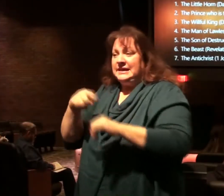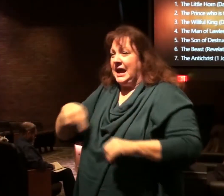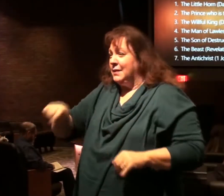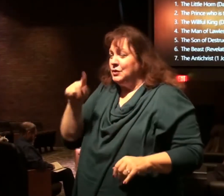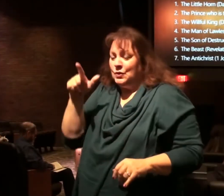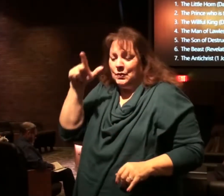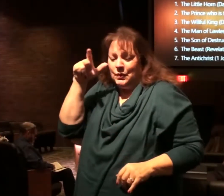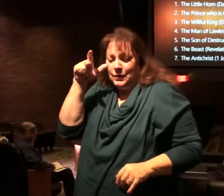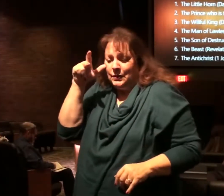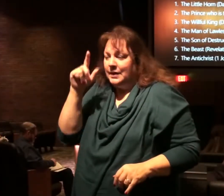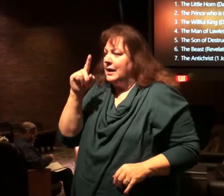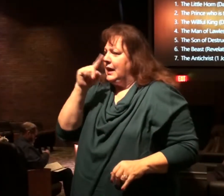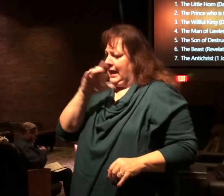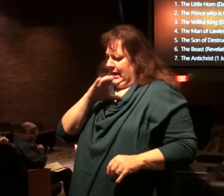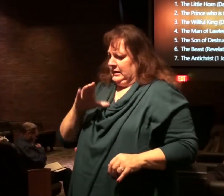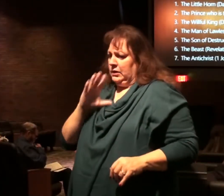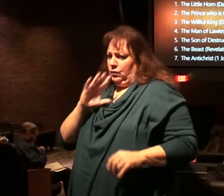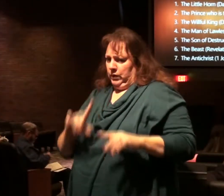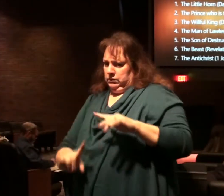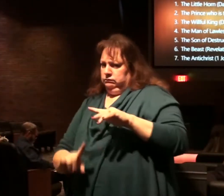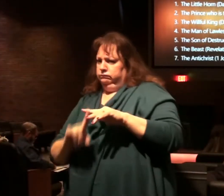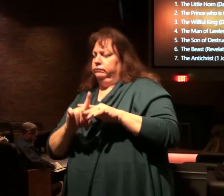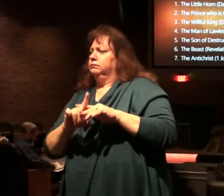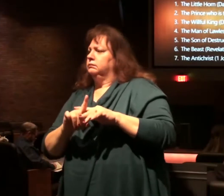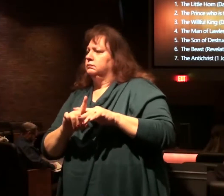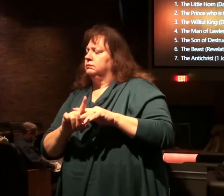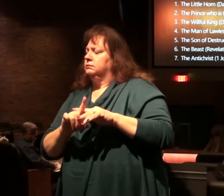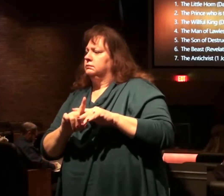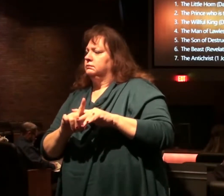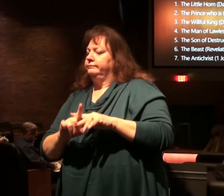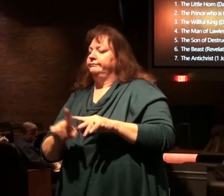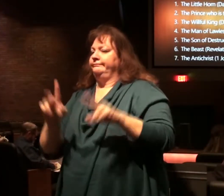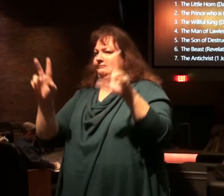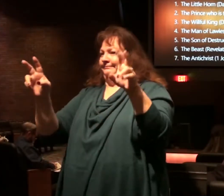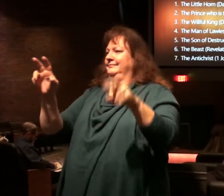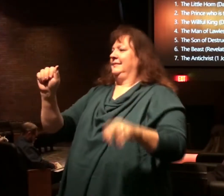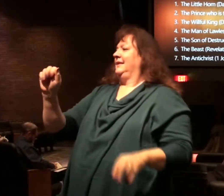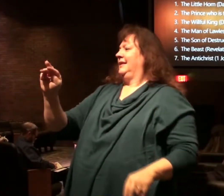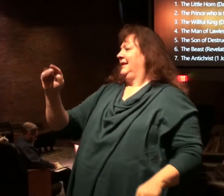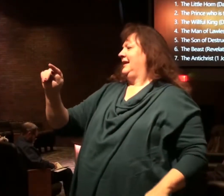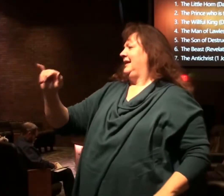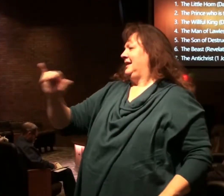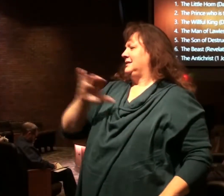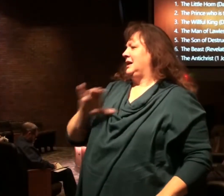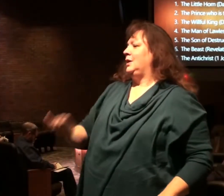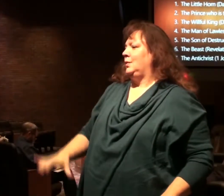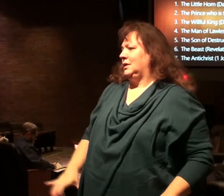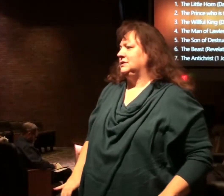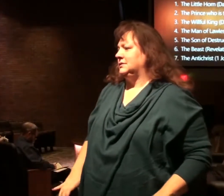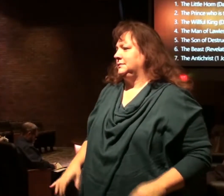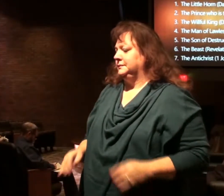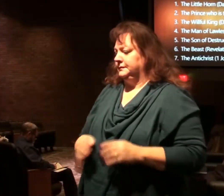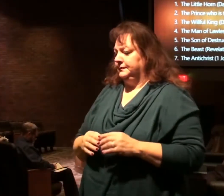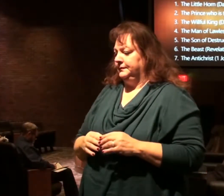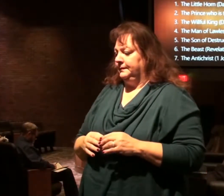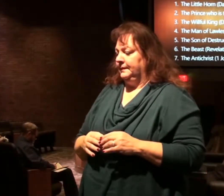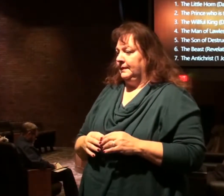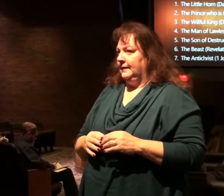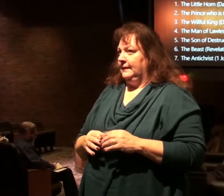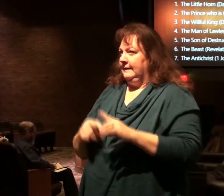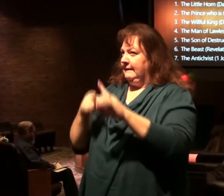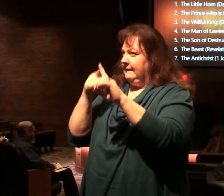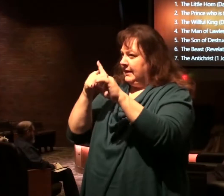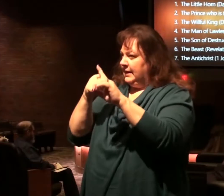heard that Antichrist is coming, there's where the title Antichrist comes from. He